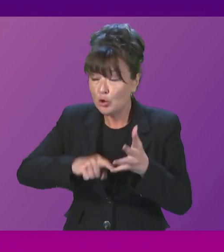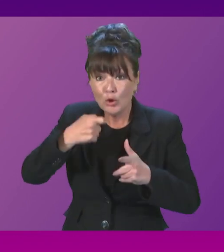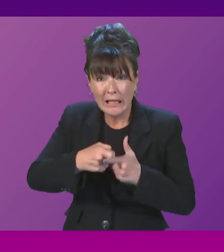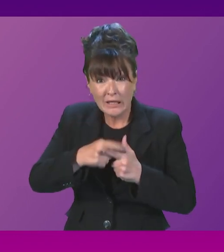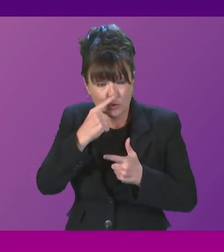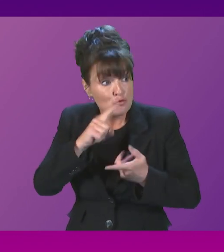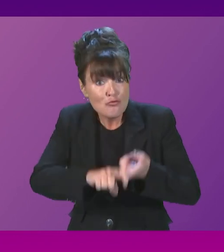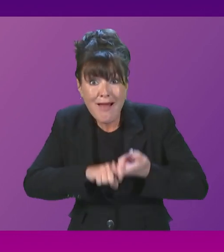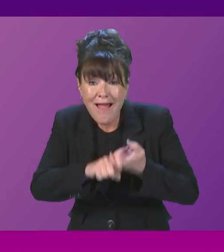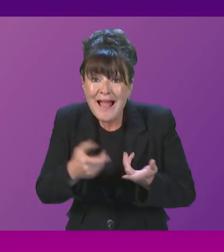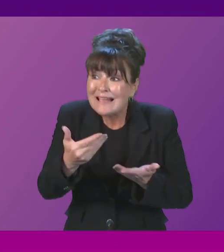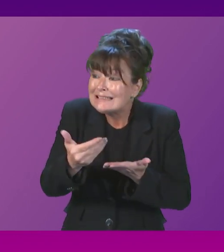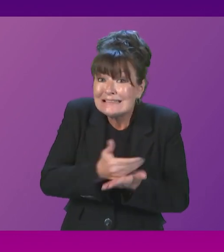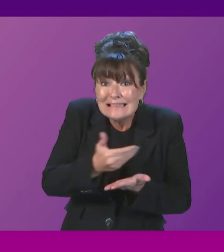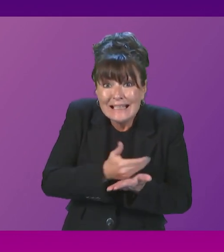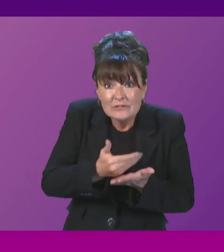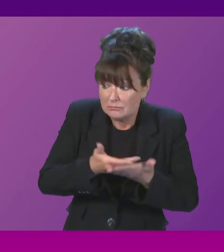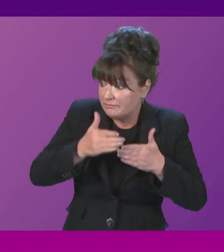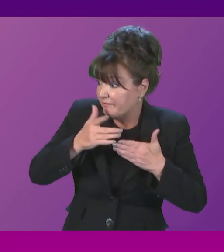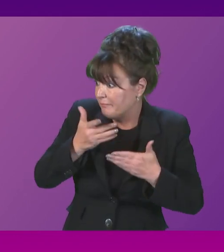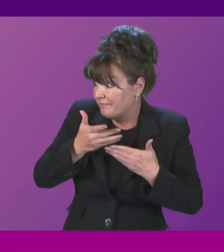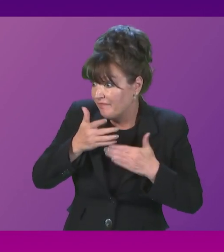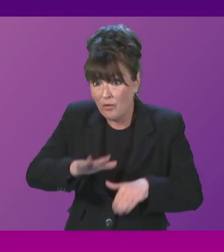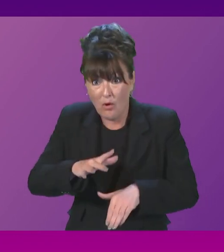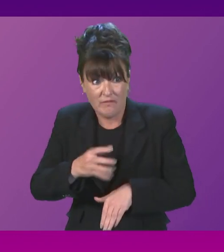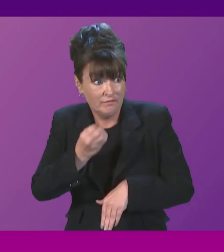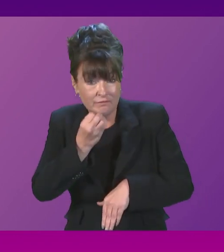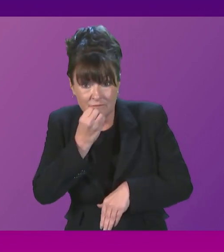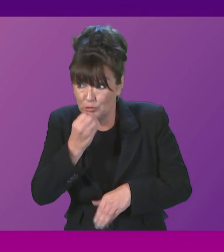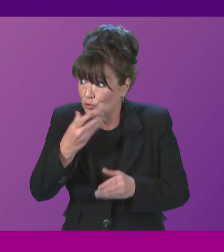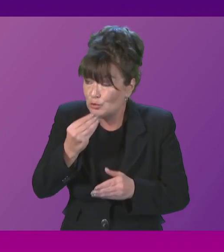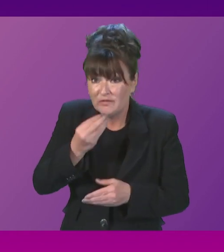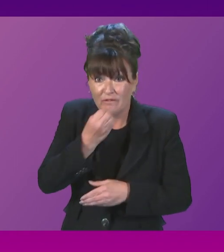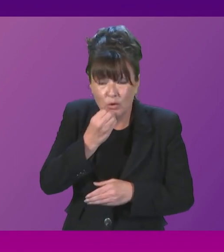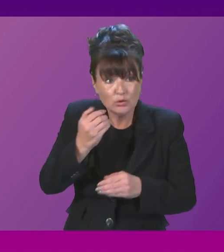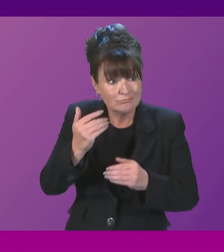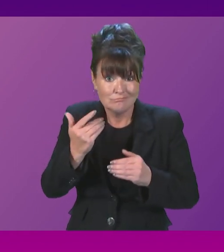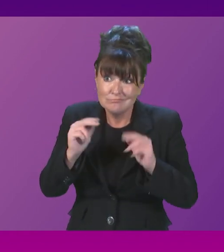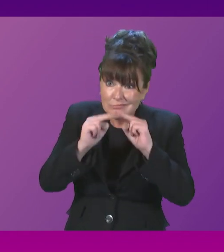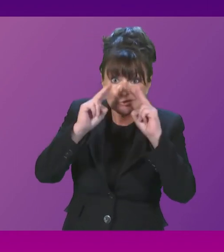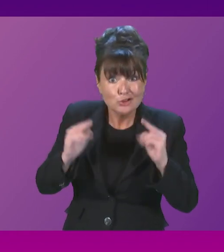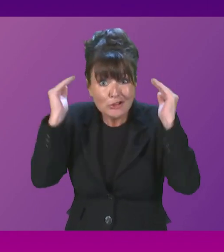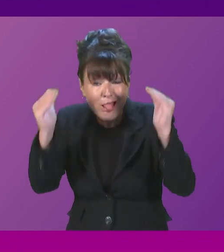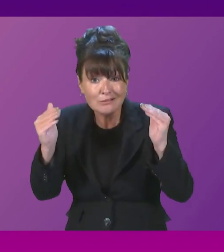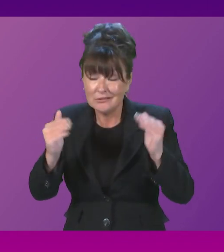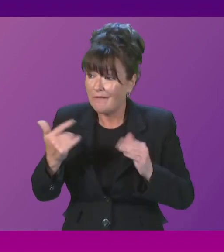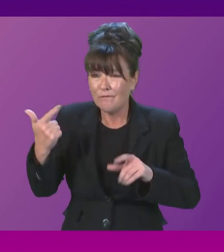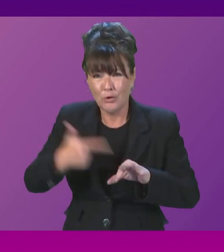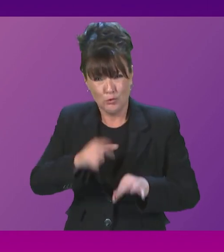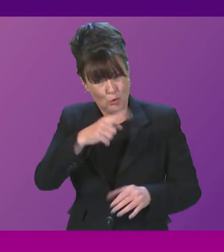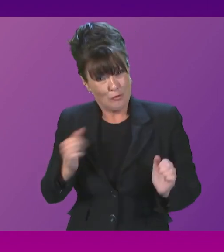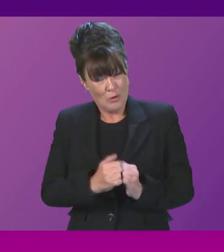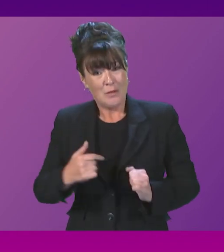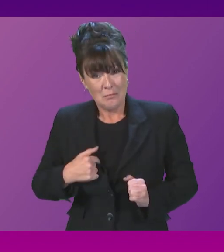on savings to afford basic necessities like food, shelter and fuel. Does she agree with me that the Westminster Tory UK